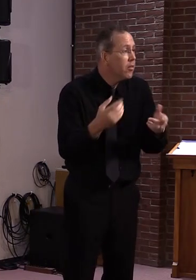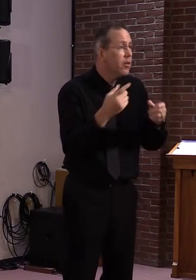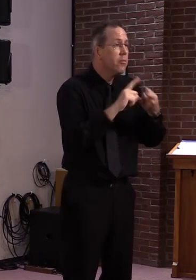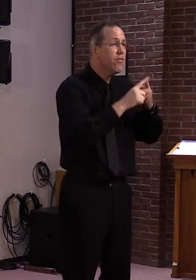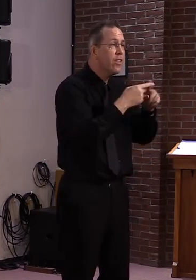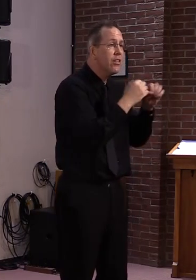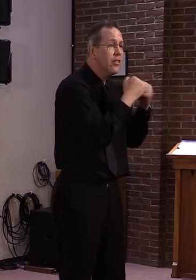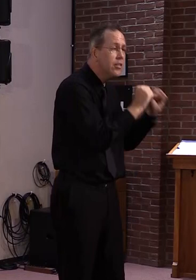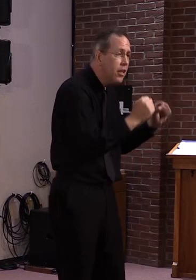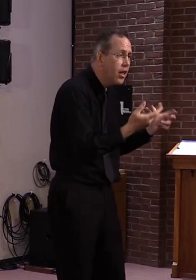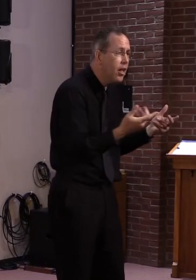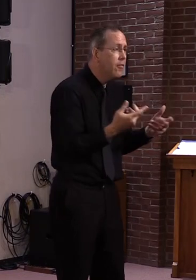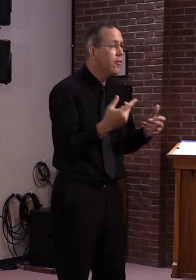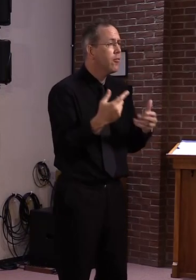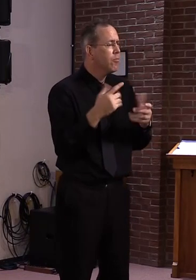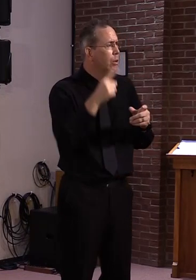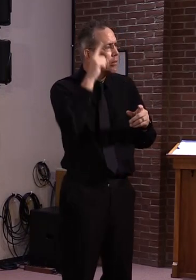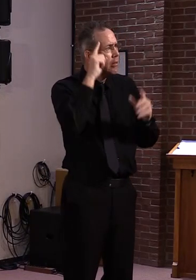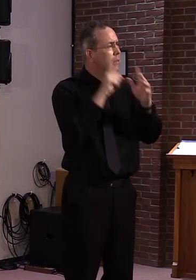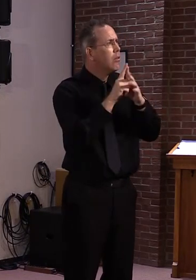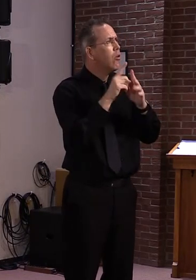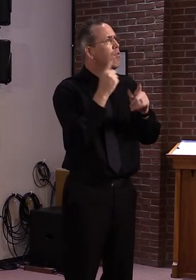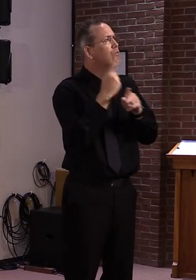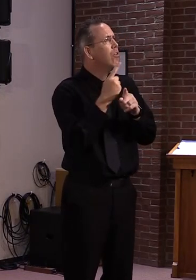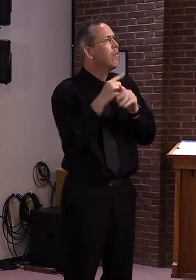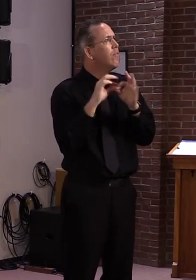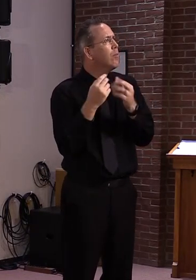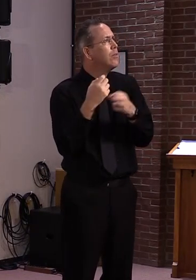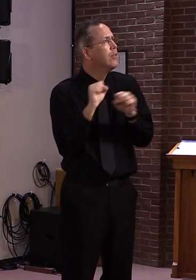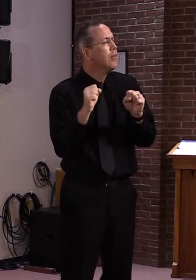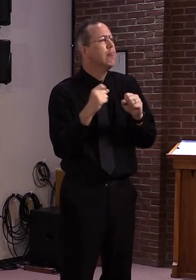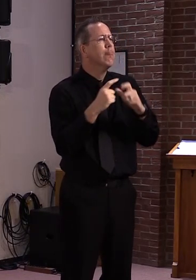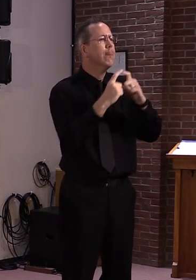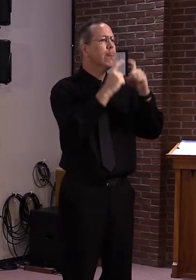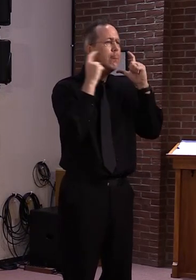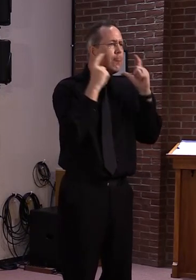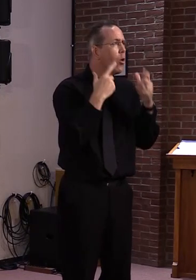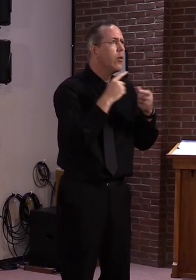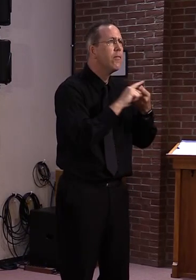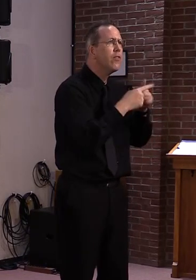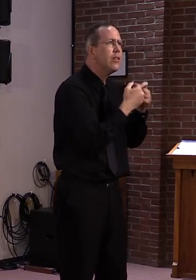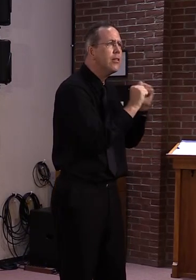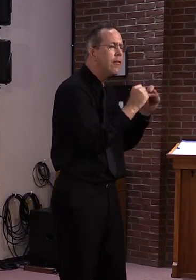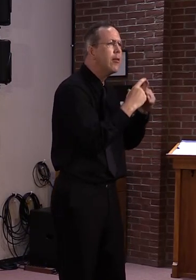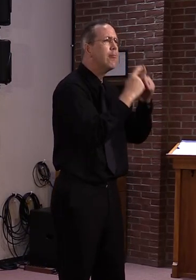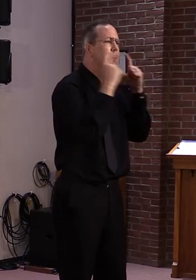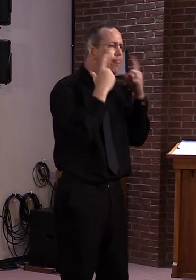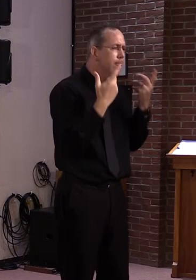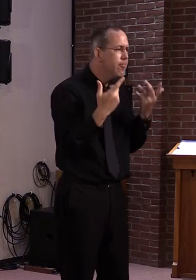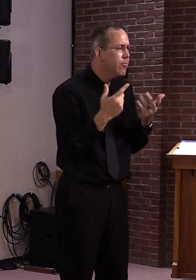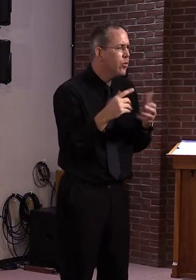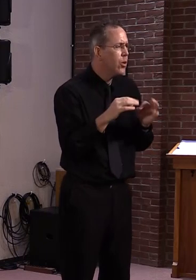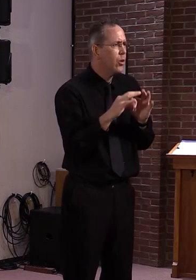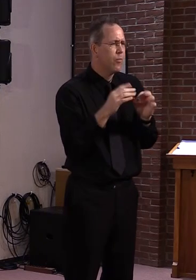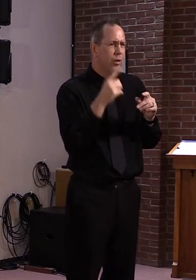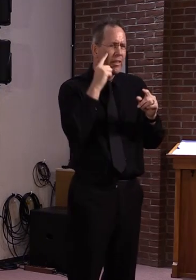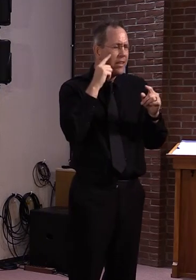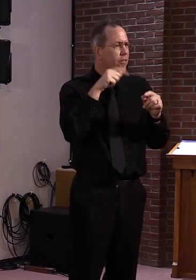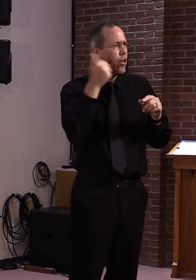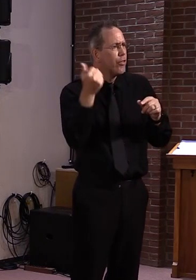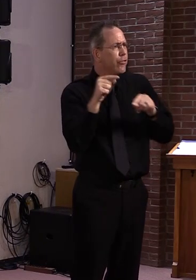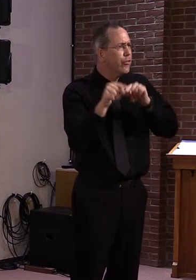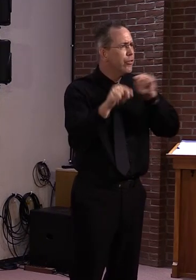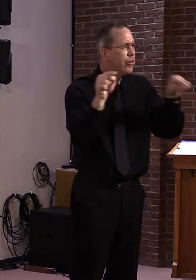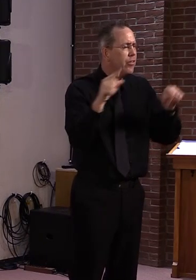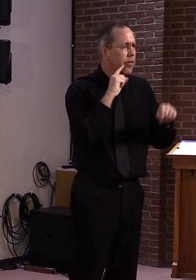their coworkers safe. We have to make sure that we internalize it, because, as the governor said, if